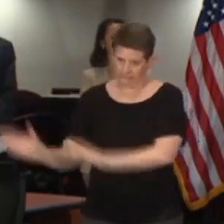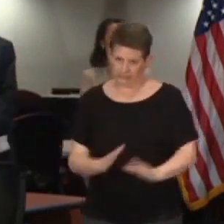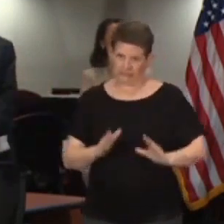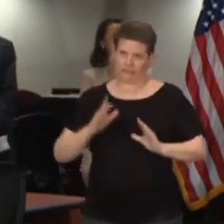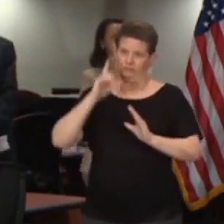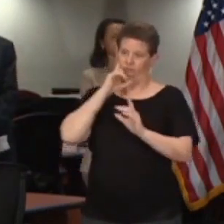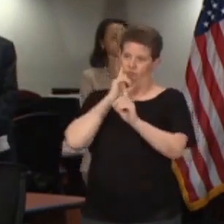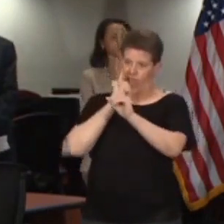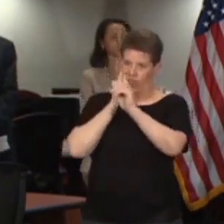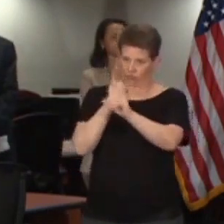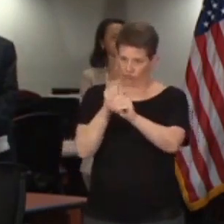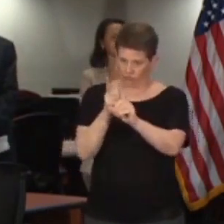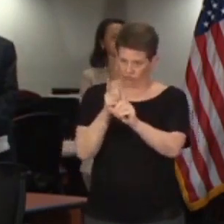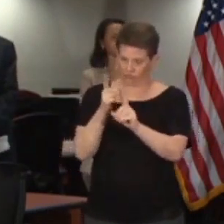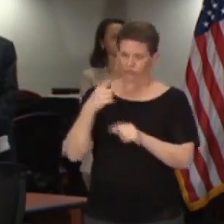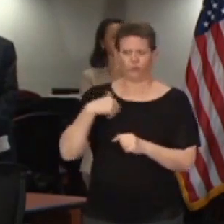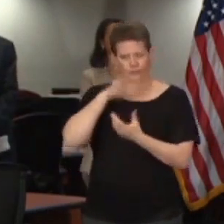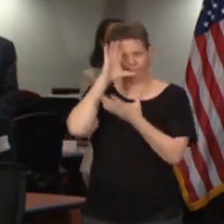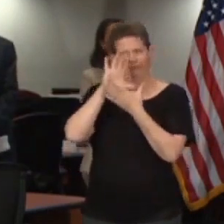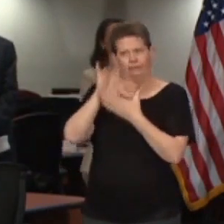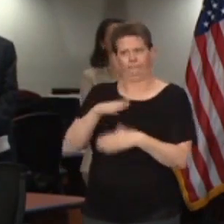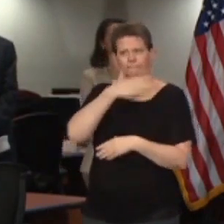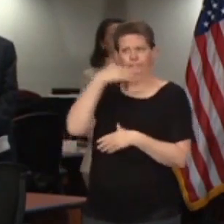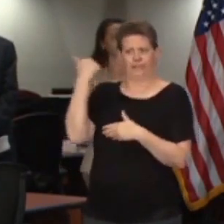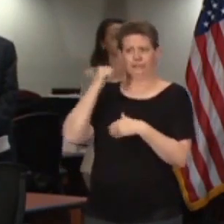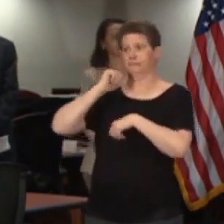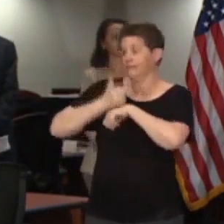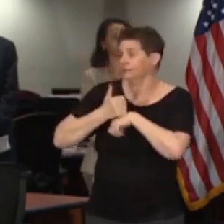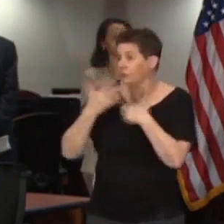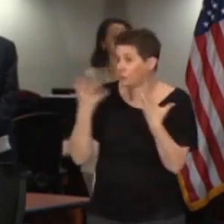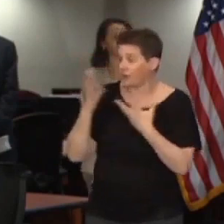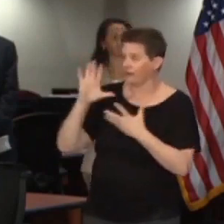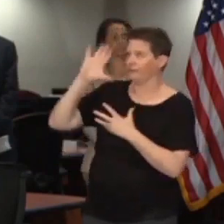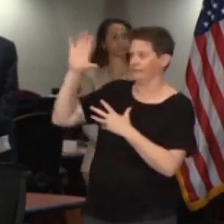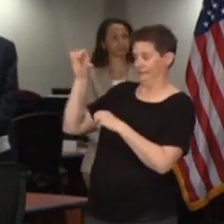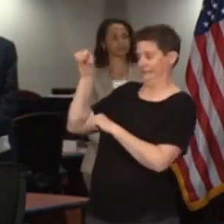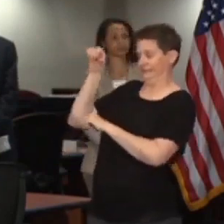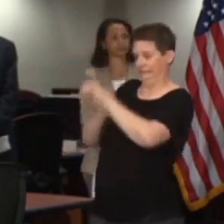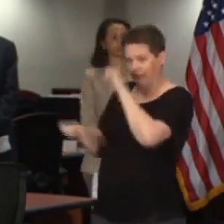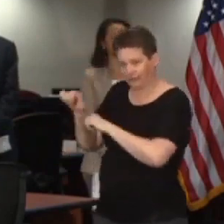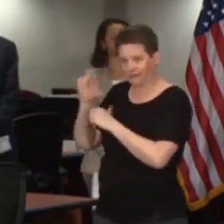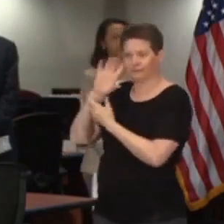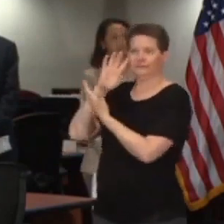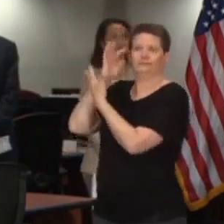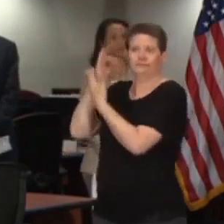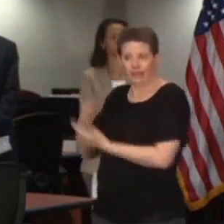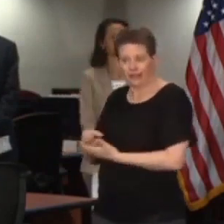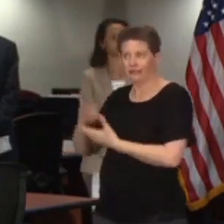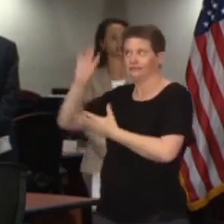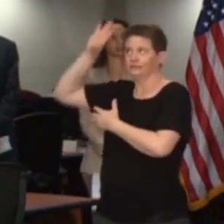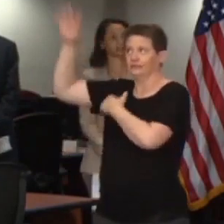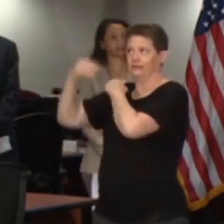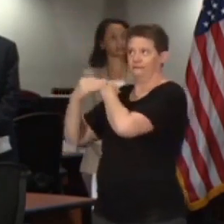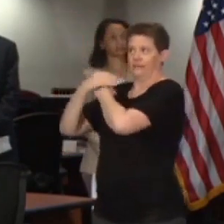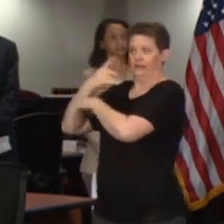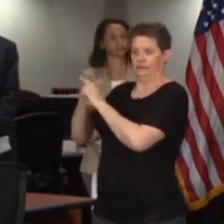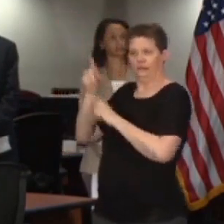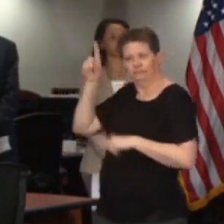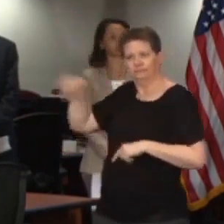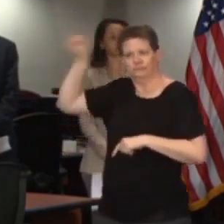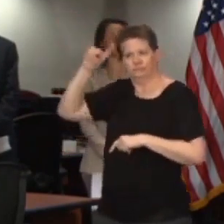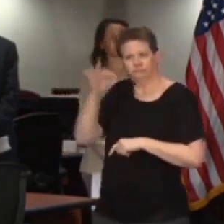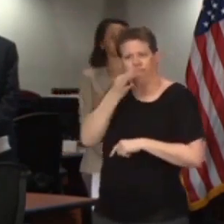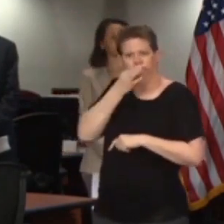We believe this is the best way. It's based on the science, based on the facts, based on the advice of the professionals.